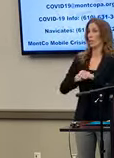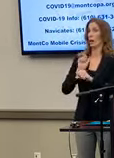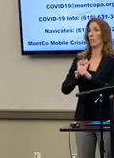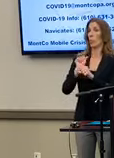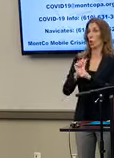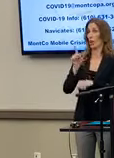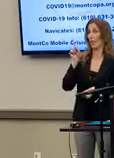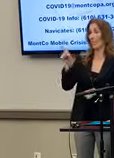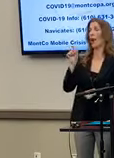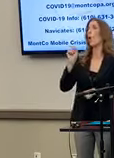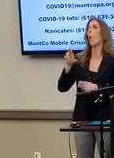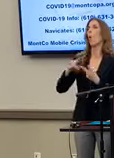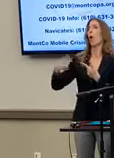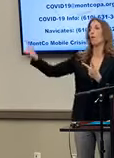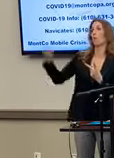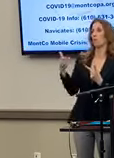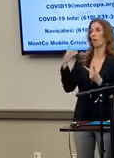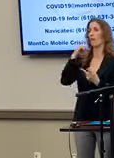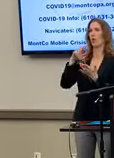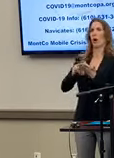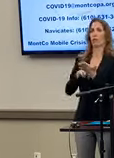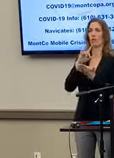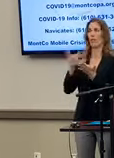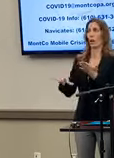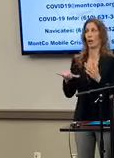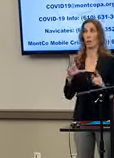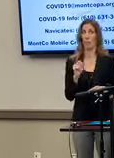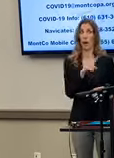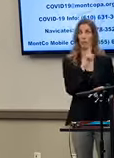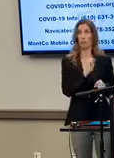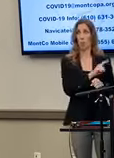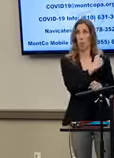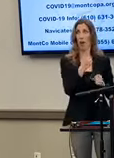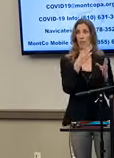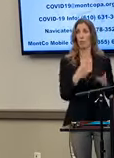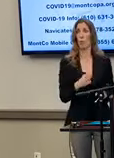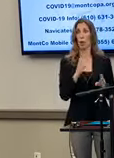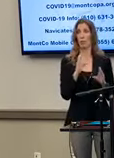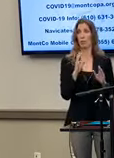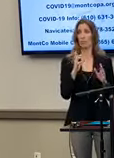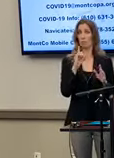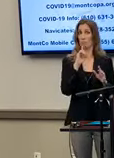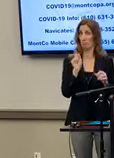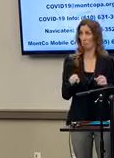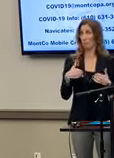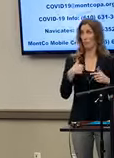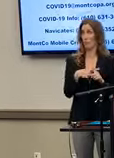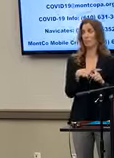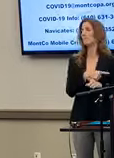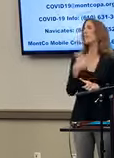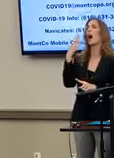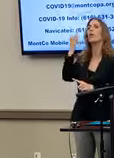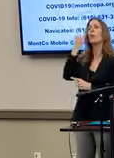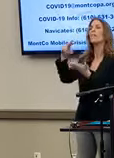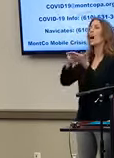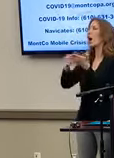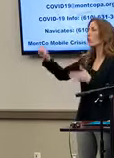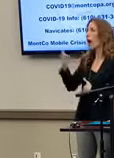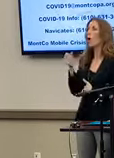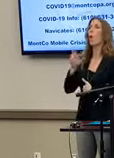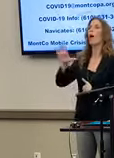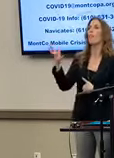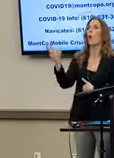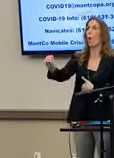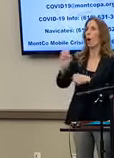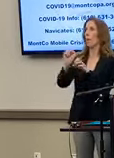person at Limerick, or was brought in. I'm not certain of that. But one of their employees, when they were doing this... And I can't speak to whether or not it was a contract employee, or one of